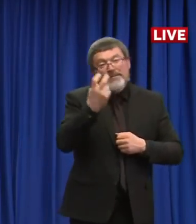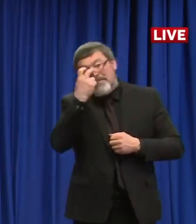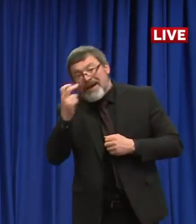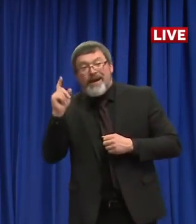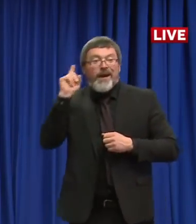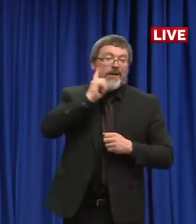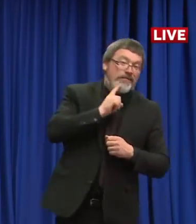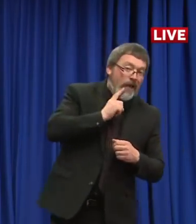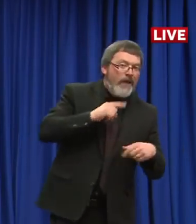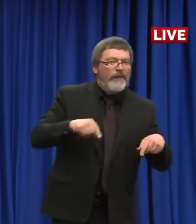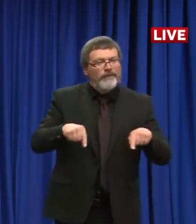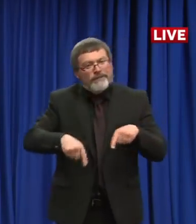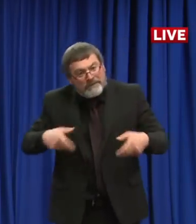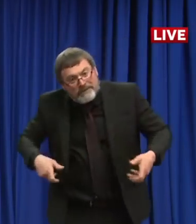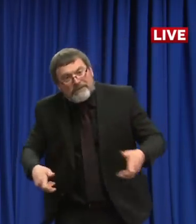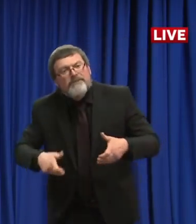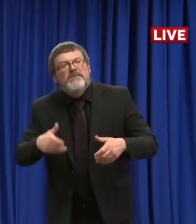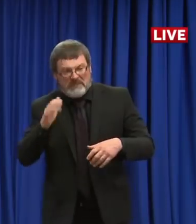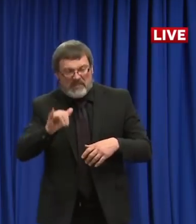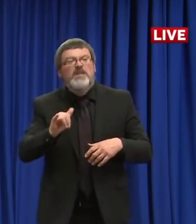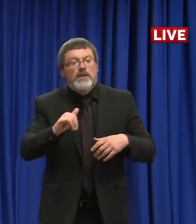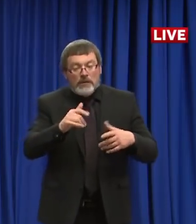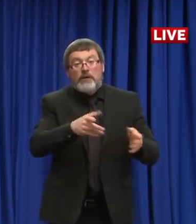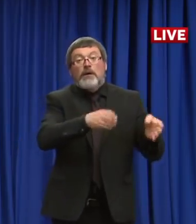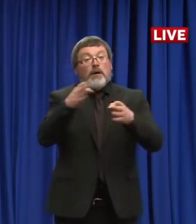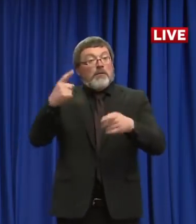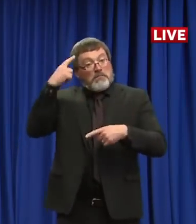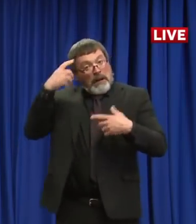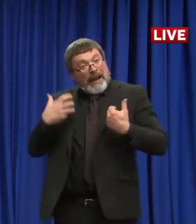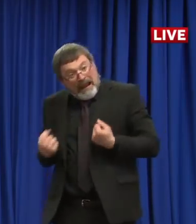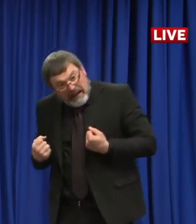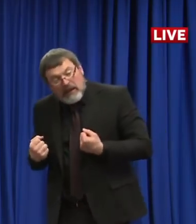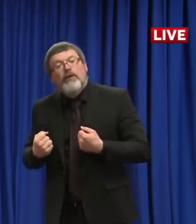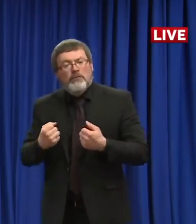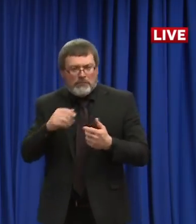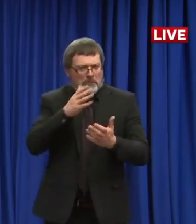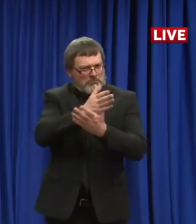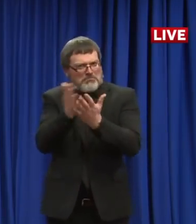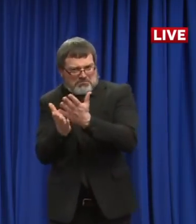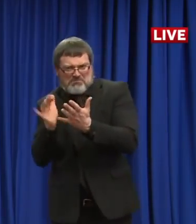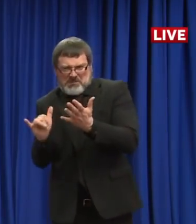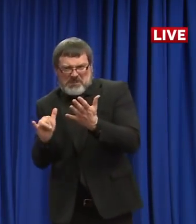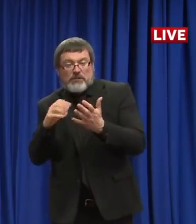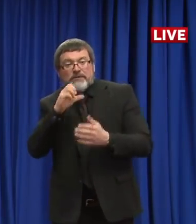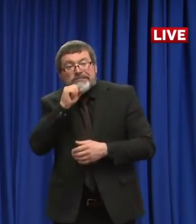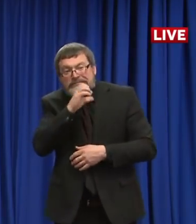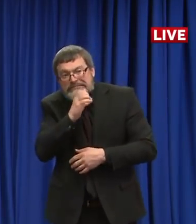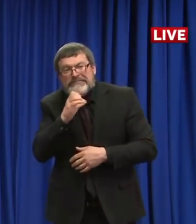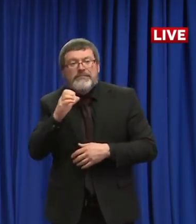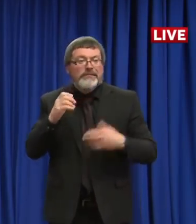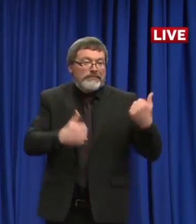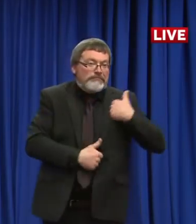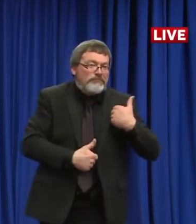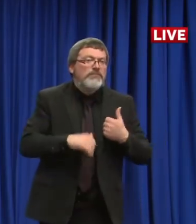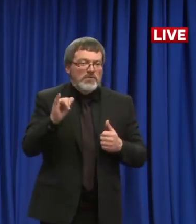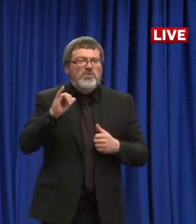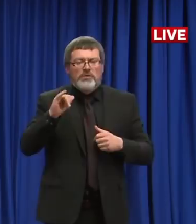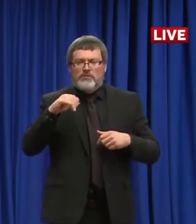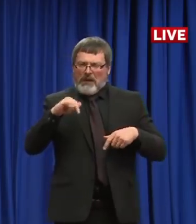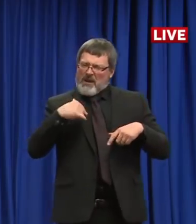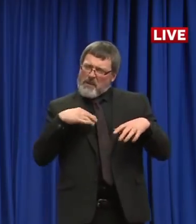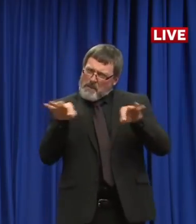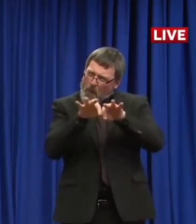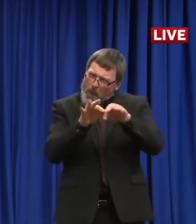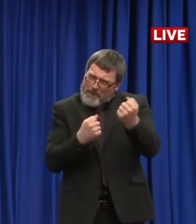uninterrupted care during the COVID-19 emergency. New Hampshire must strengthen its commitment to these to this workforce during the emergency and